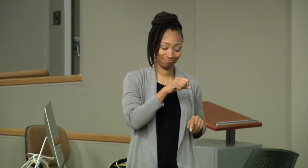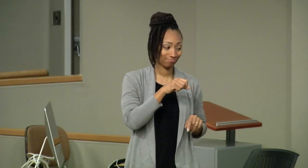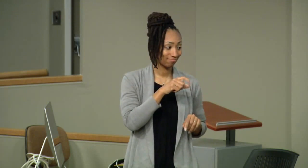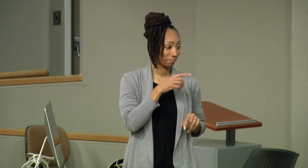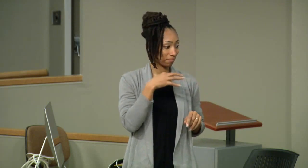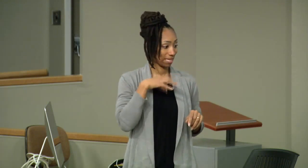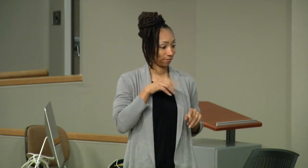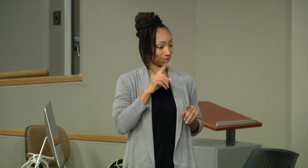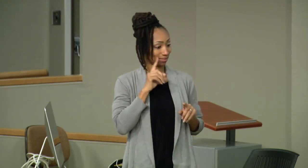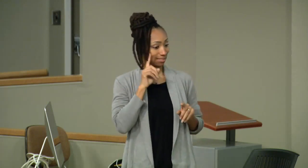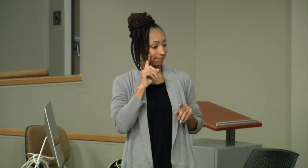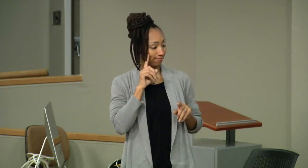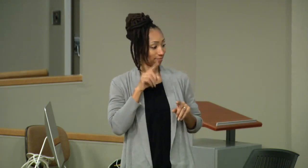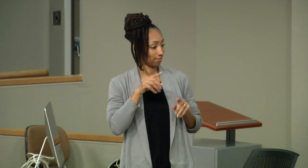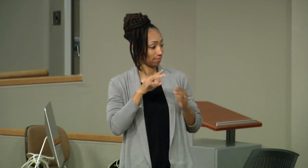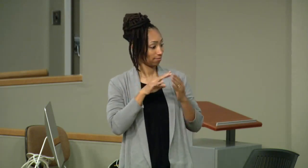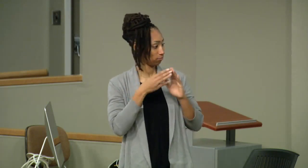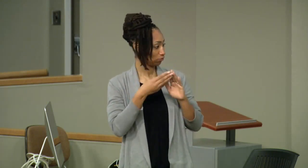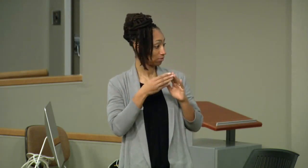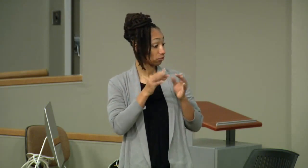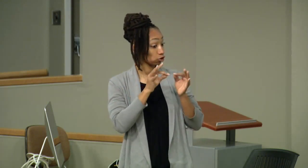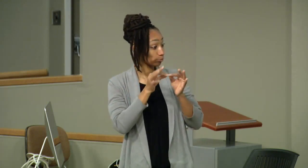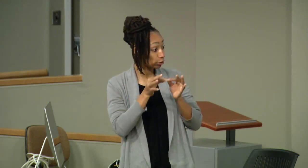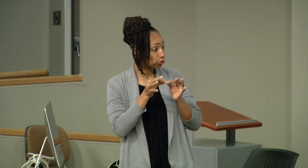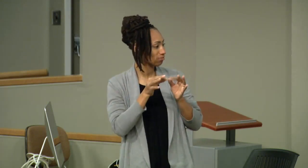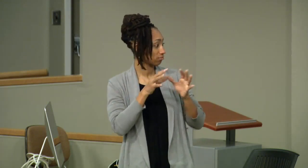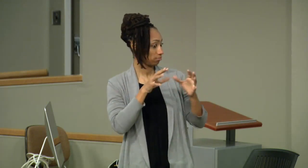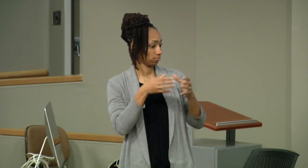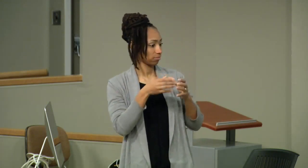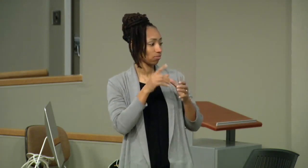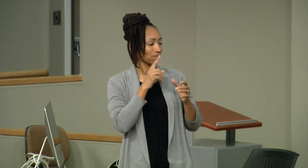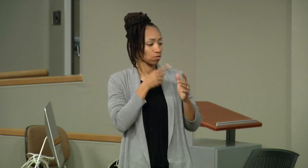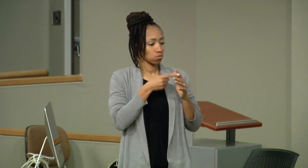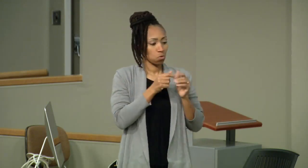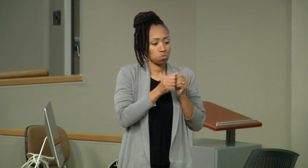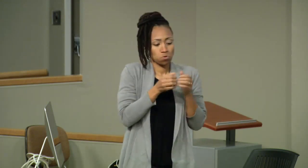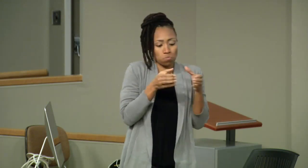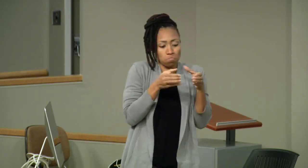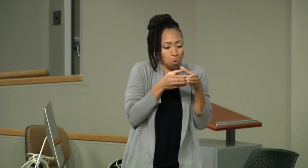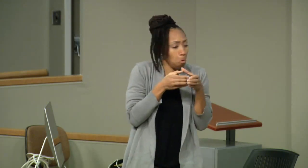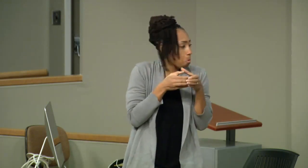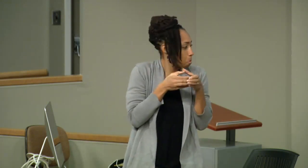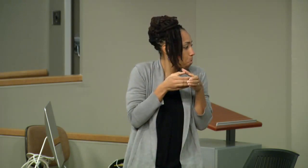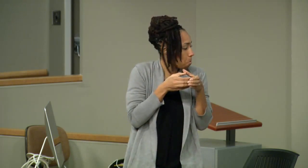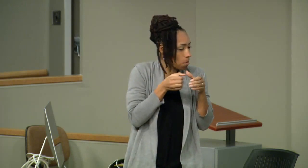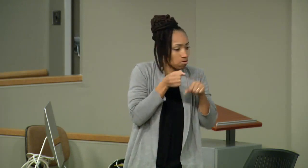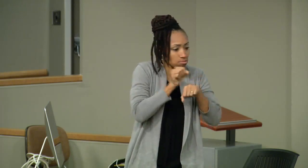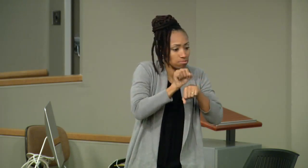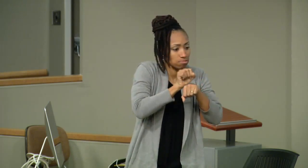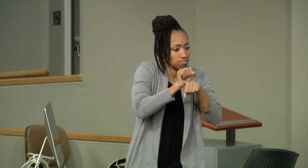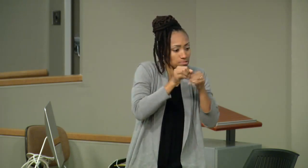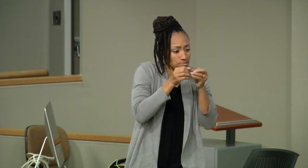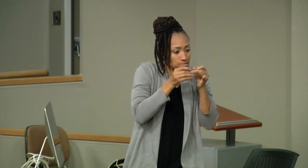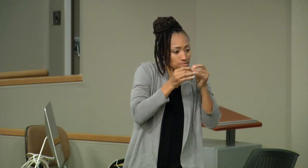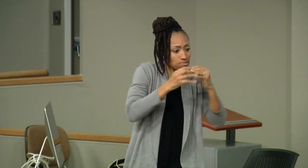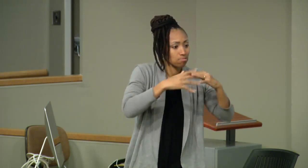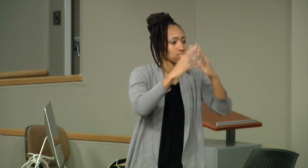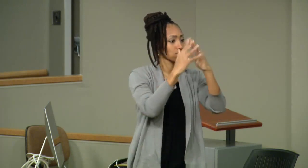I absolutely agree with you and the benefits to the deaf community as well as to deaf interpreters to work with a smaller group of colleagues